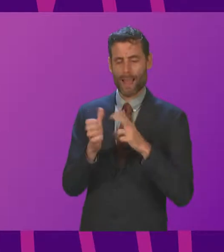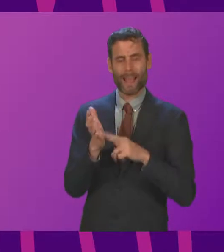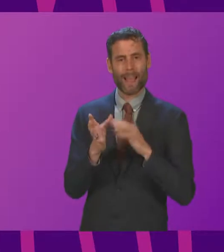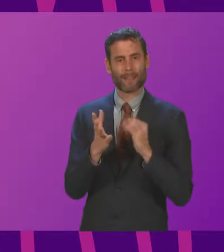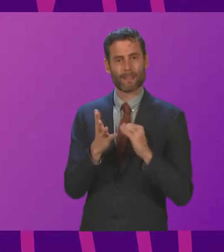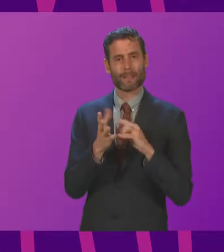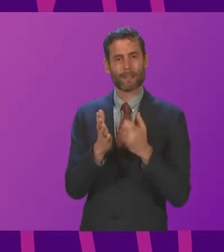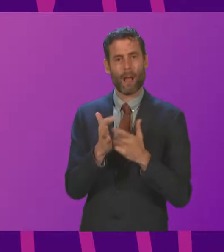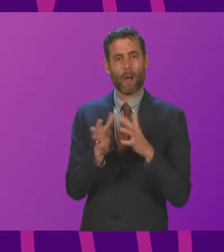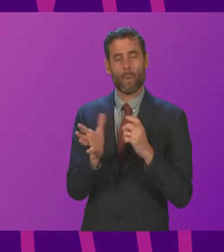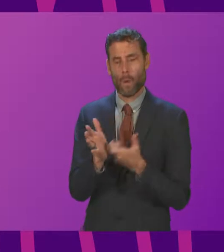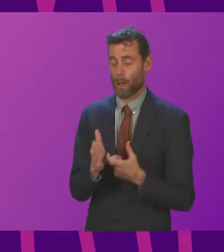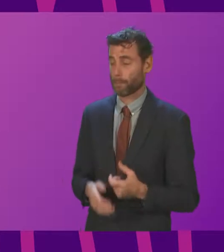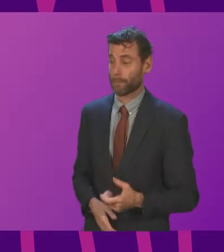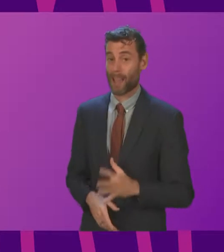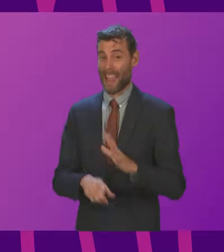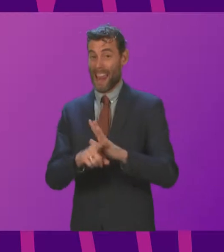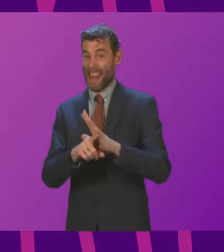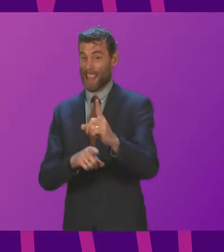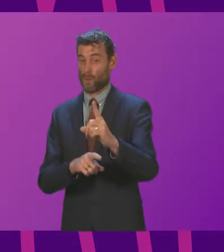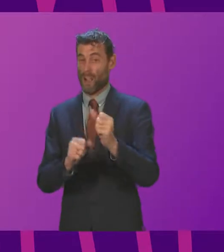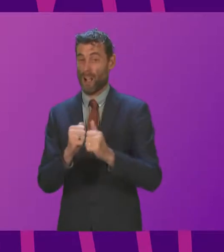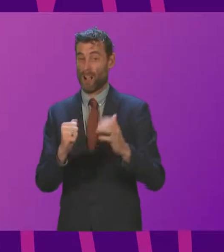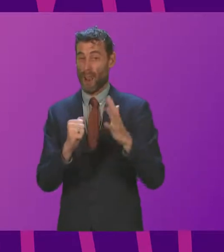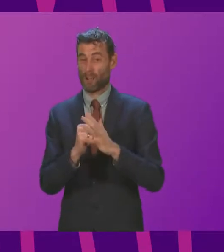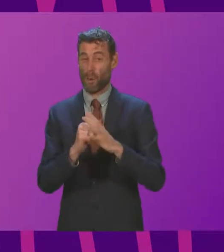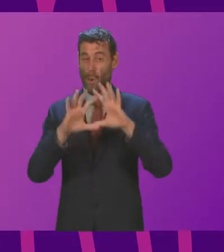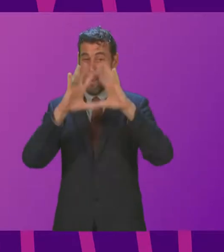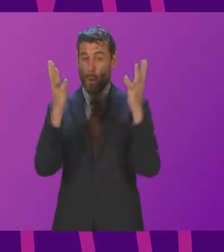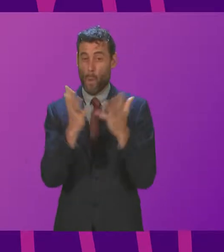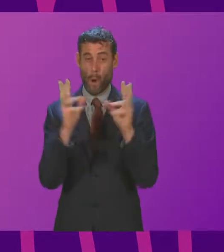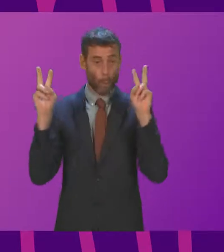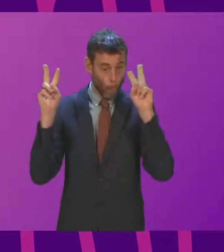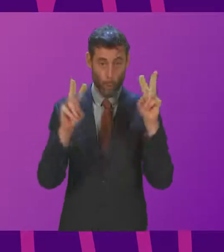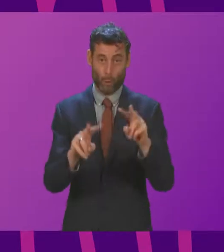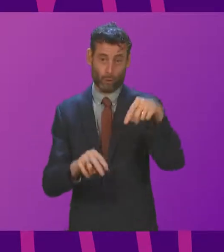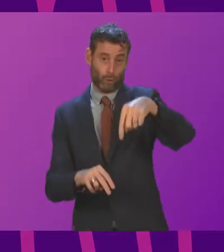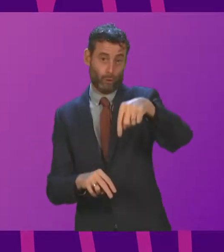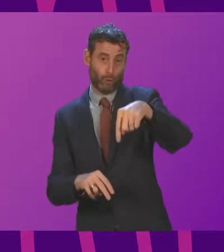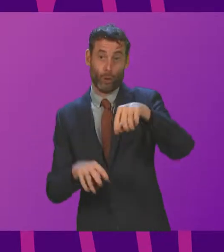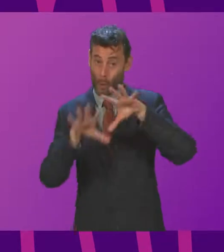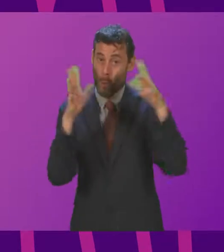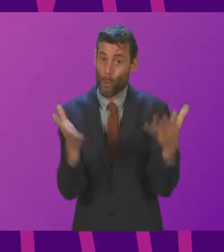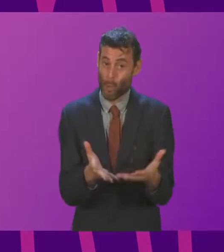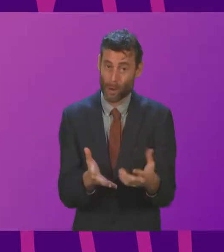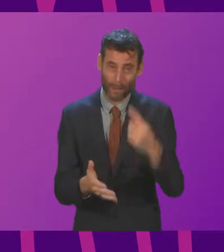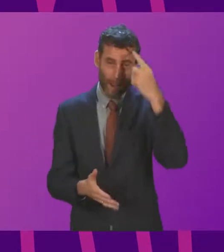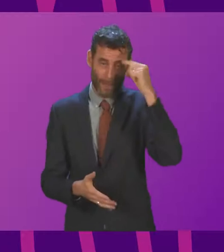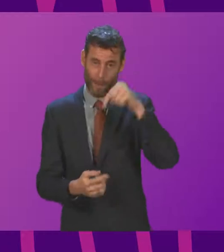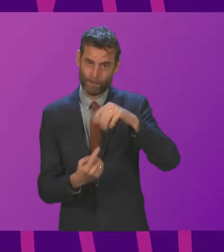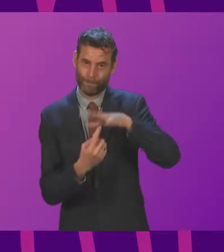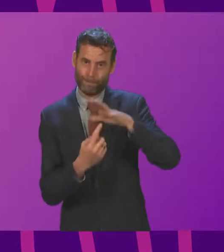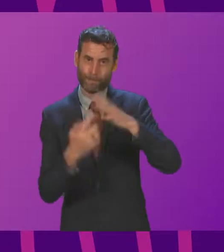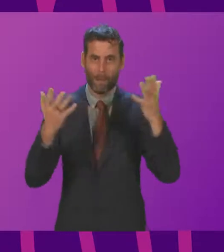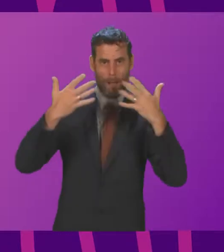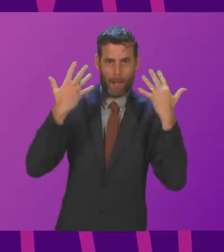Presiding officer, next week the eyes of the world will be on Glasgow as leaders gather for our last great chance to avert the climate emergency. It's in all of our